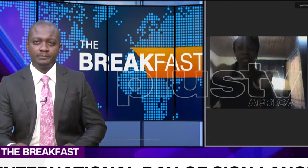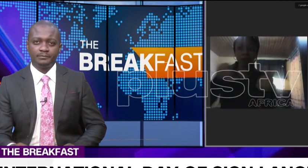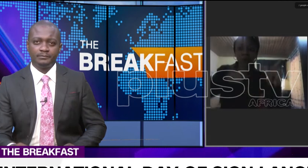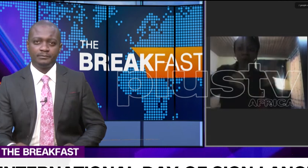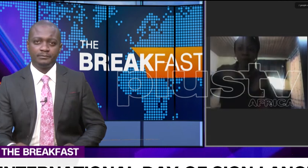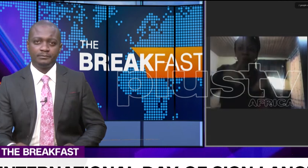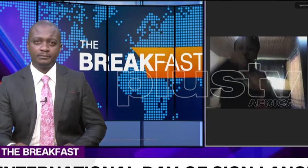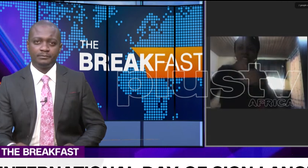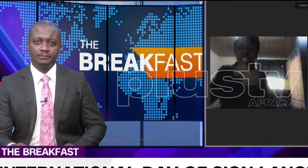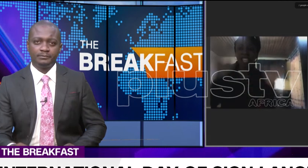Well,